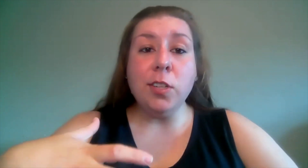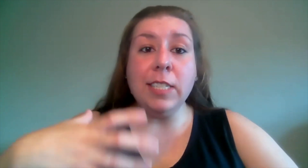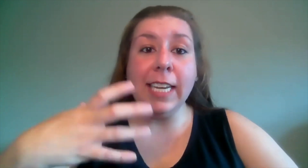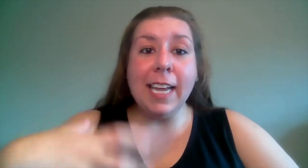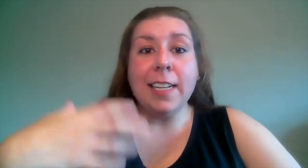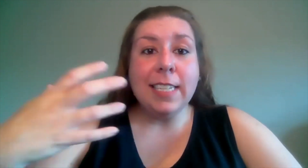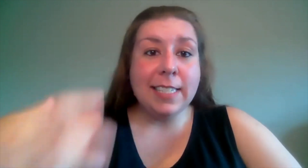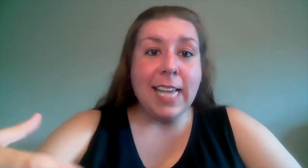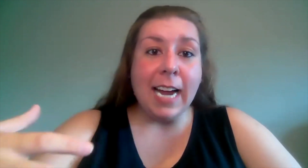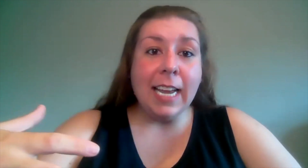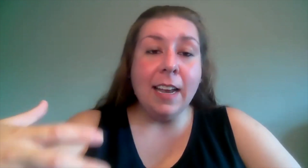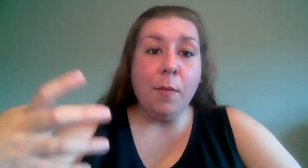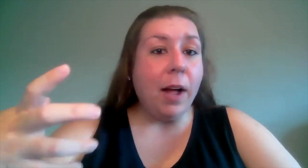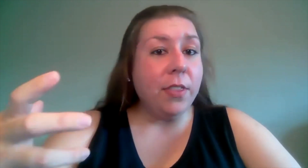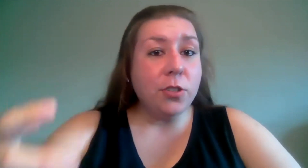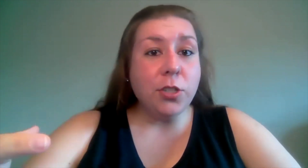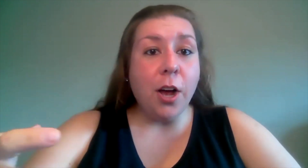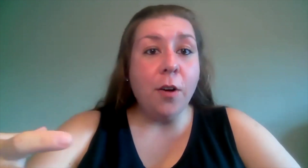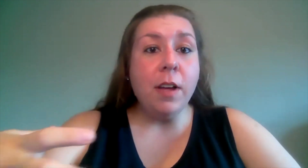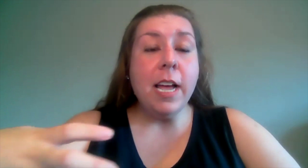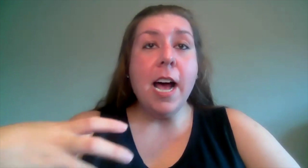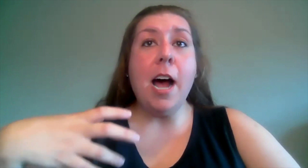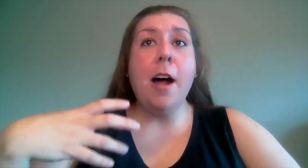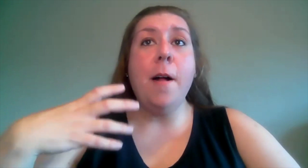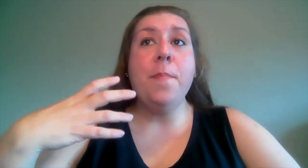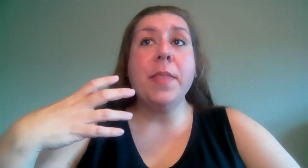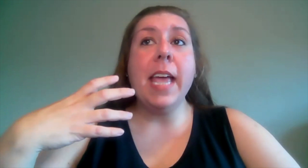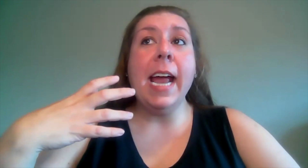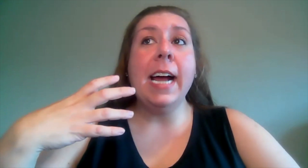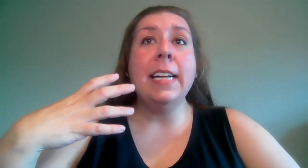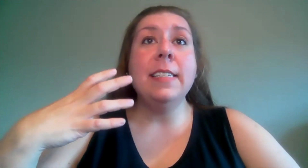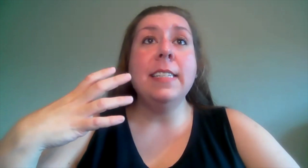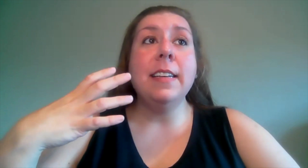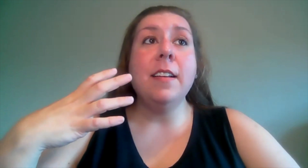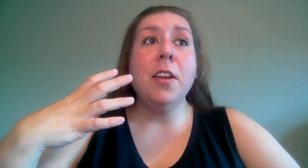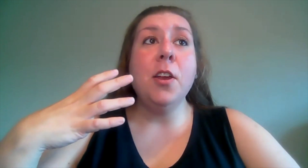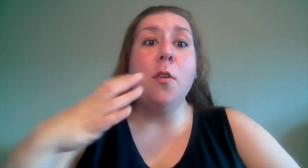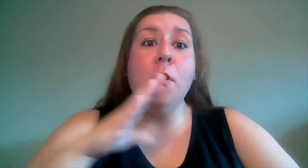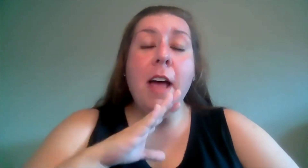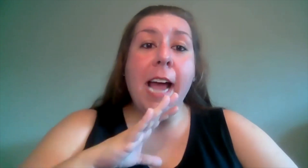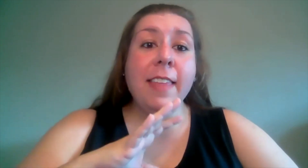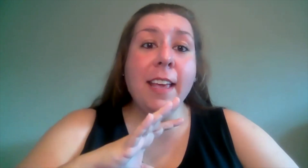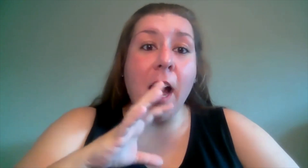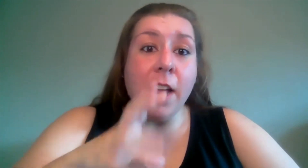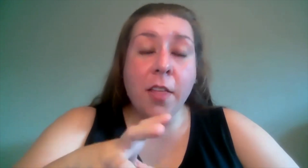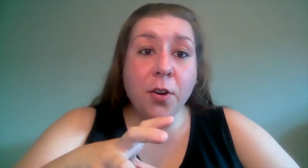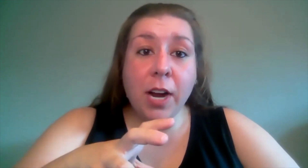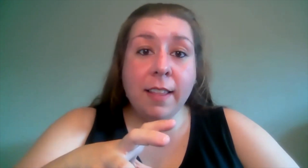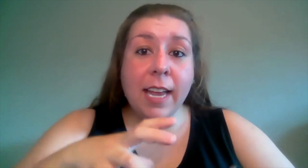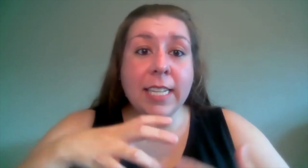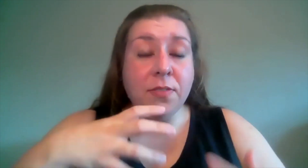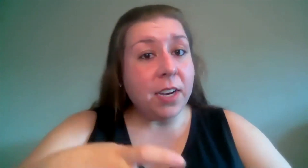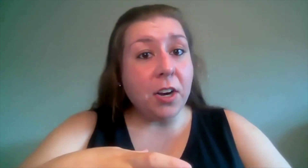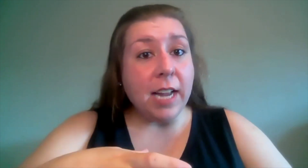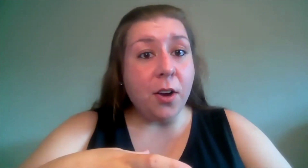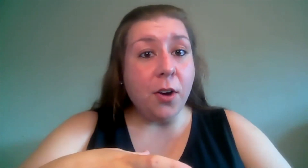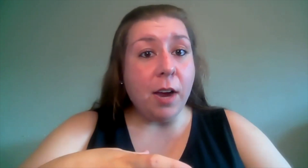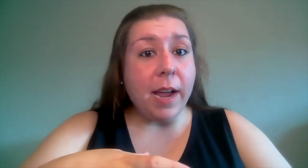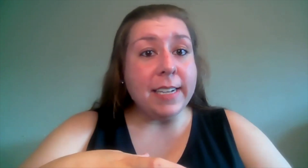do to get us excited about the show um and you know i think another great thing is figuring out a great way